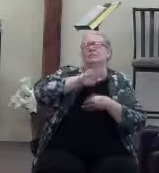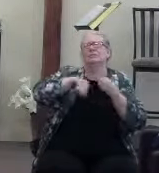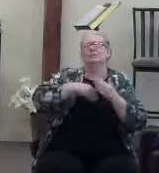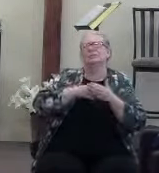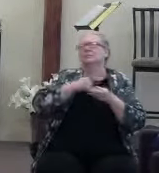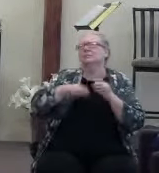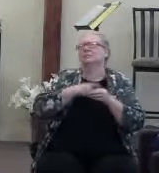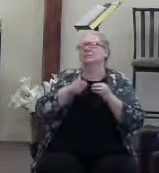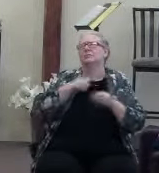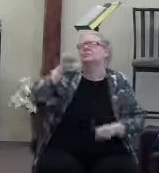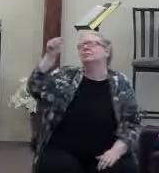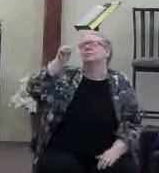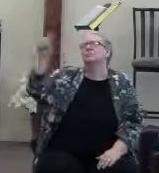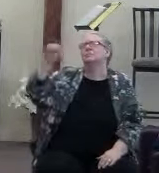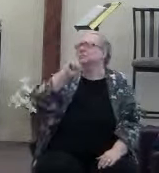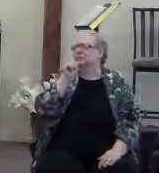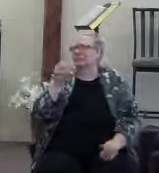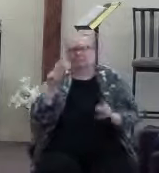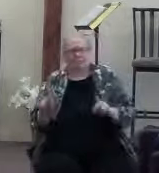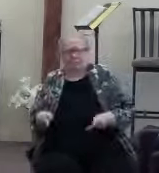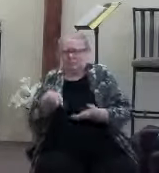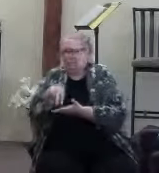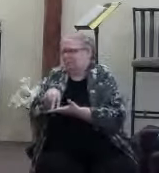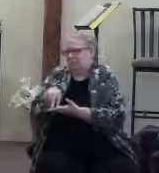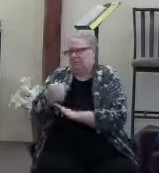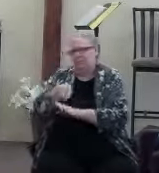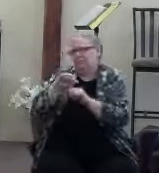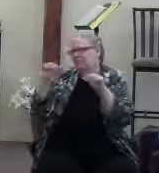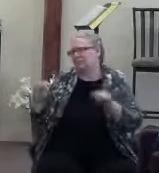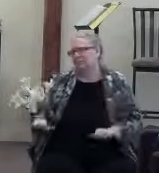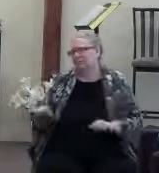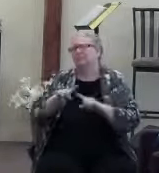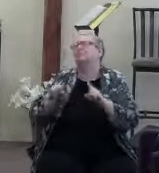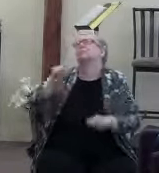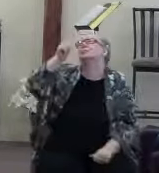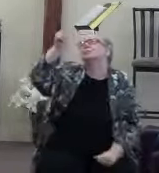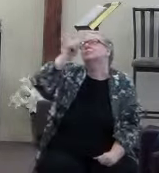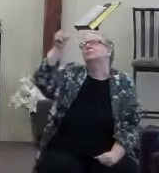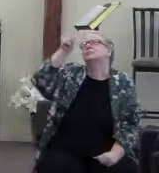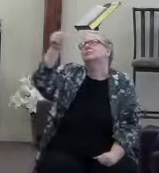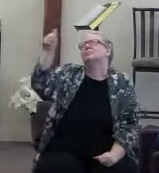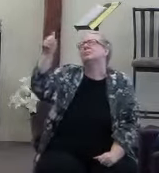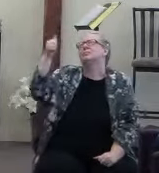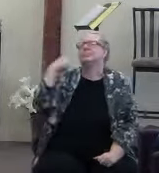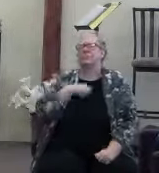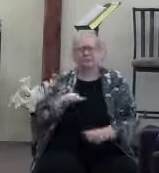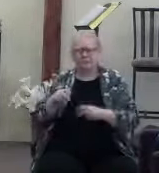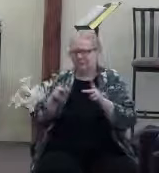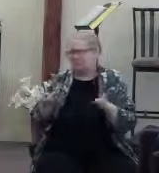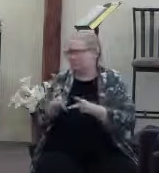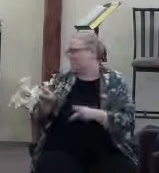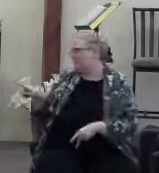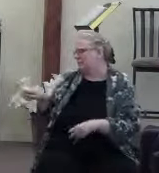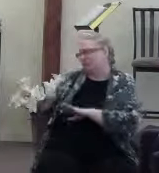about a single person up here. It's all about you. And wherever they are right now in